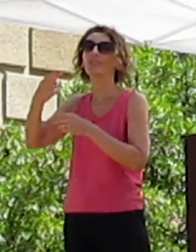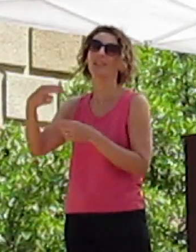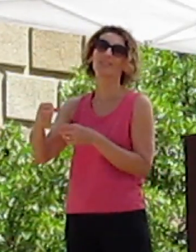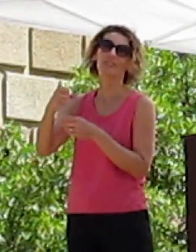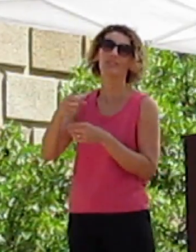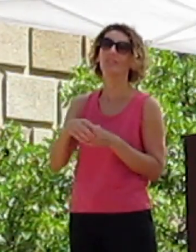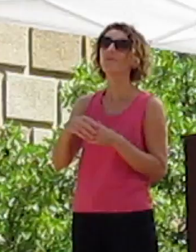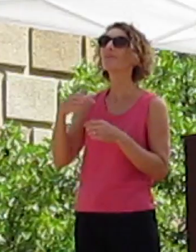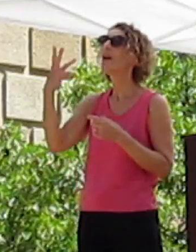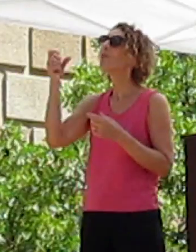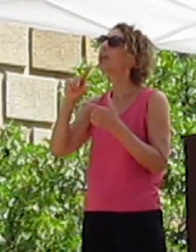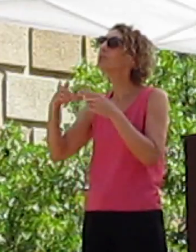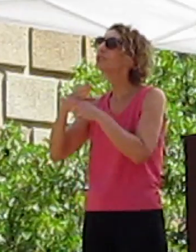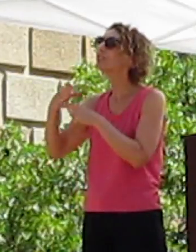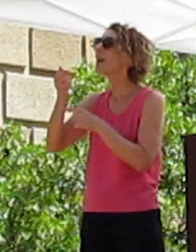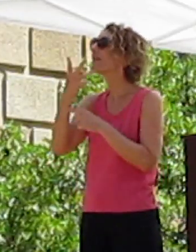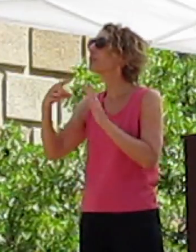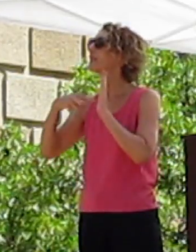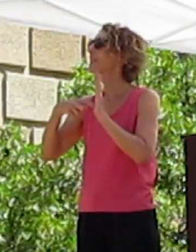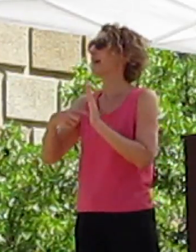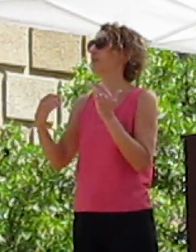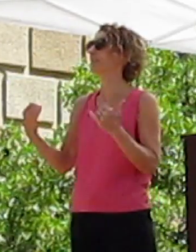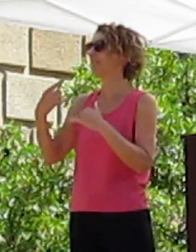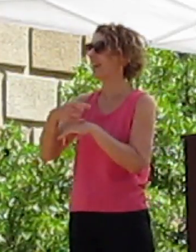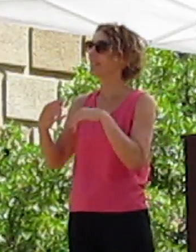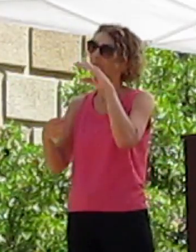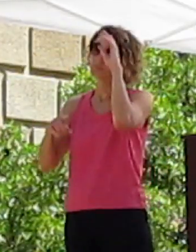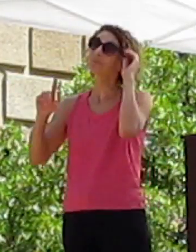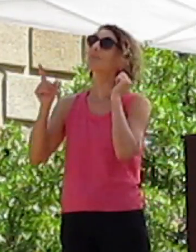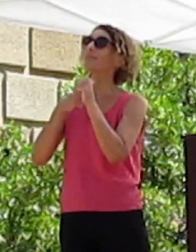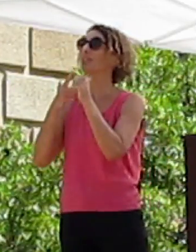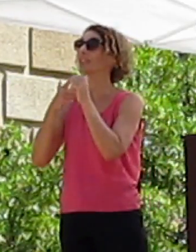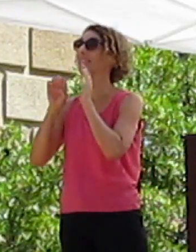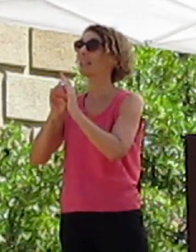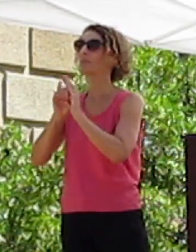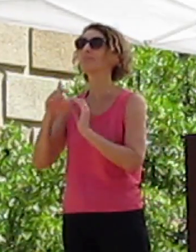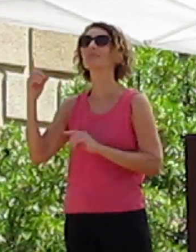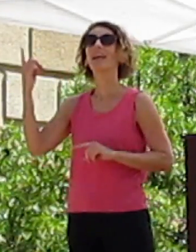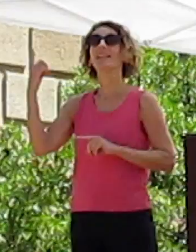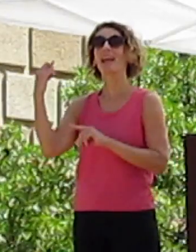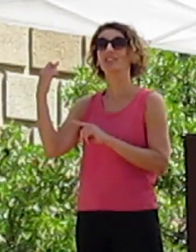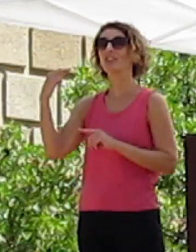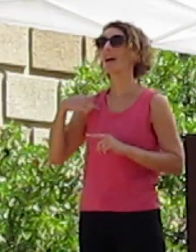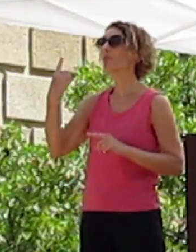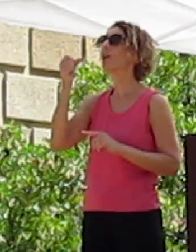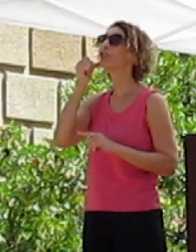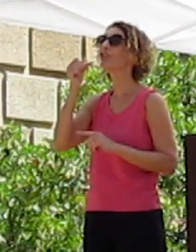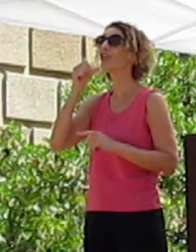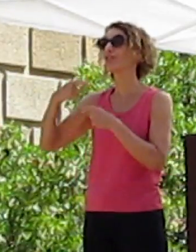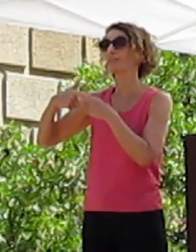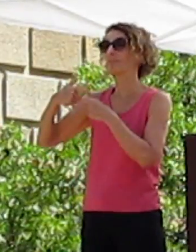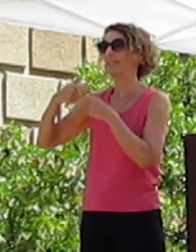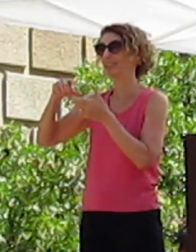I wanted to share a few of these examples today. First, last year, I had a female Hispanic